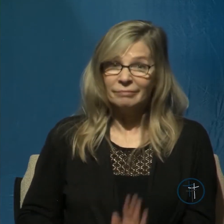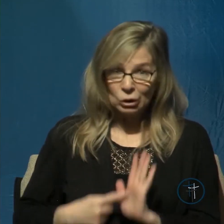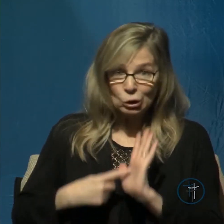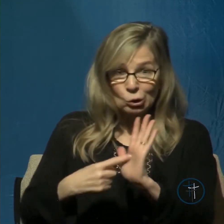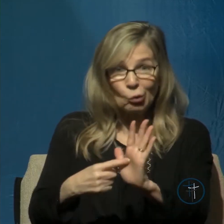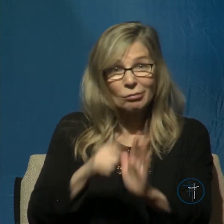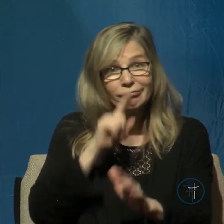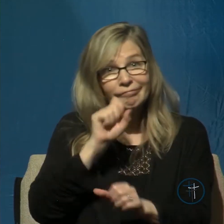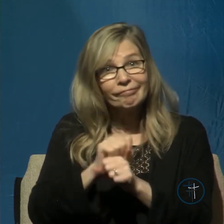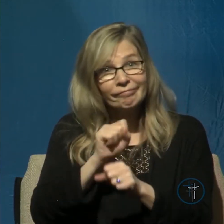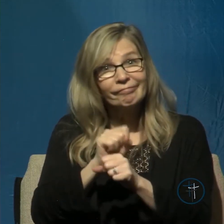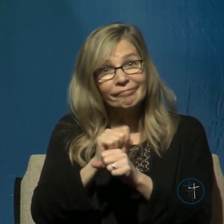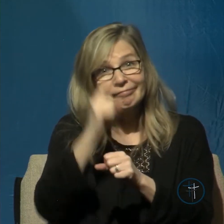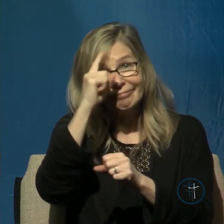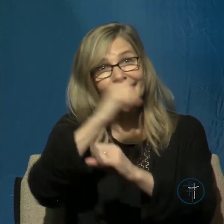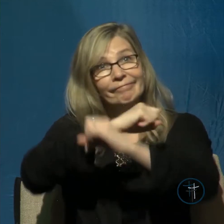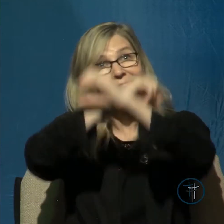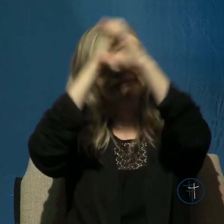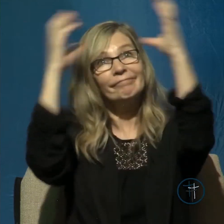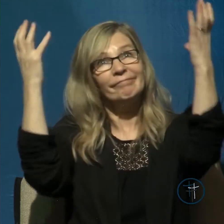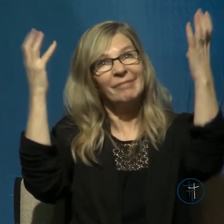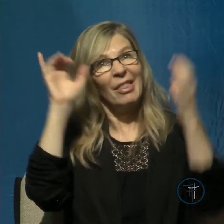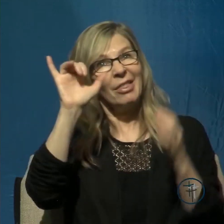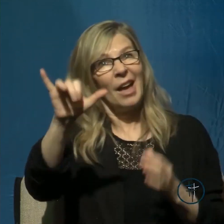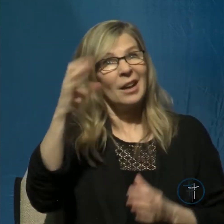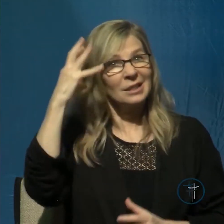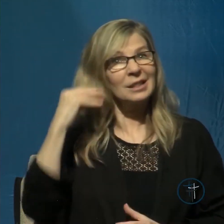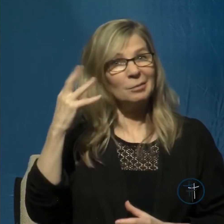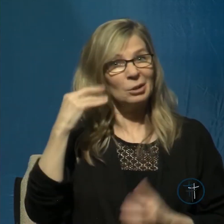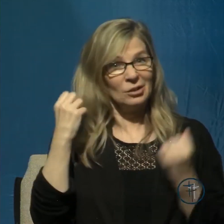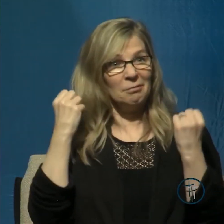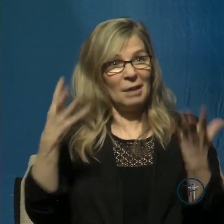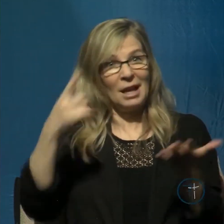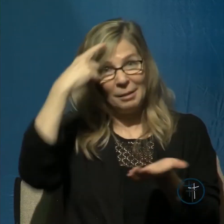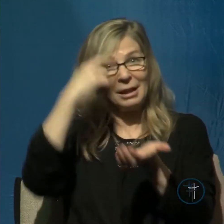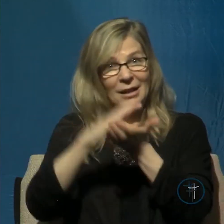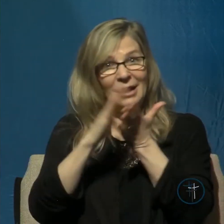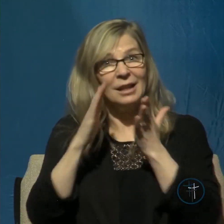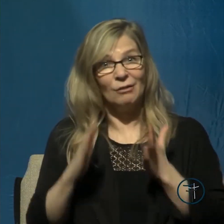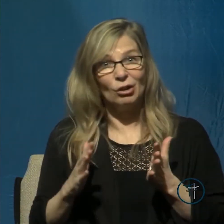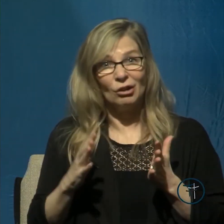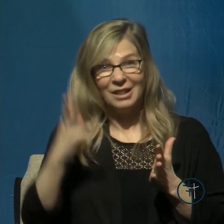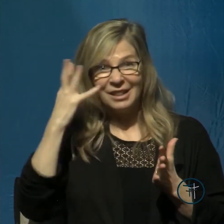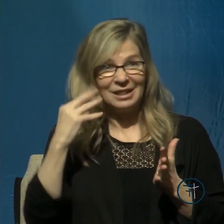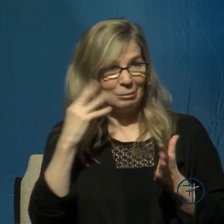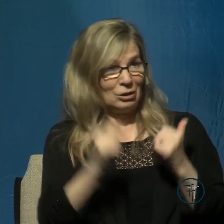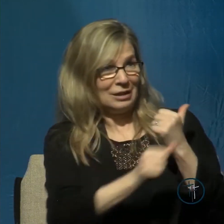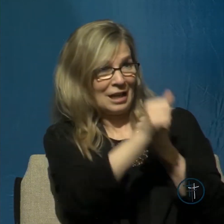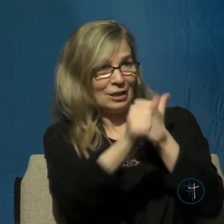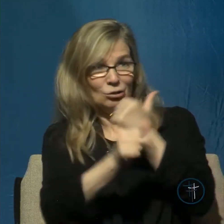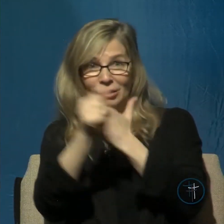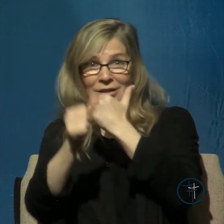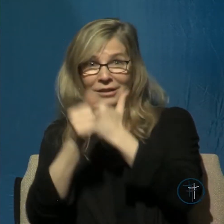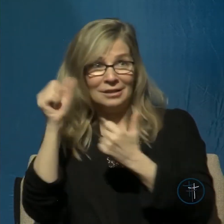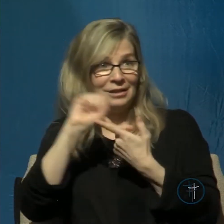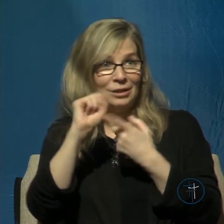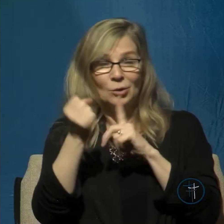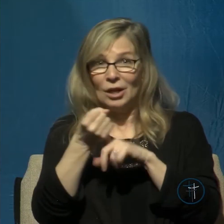it's like to be a believer dealing with dangerous situations and trials and problems and with all the